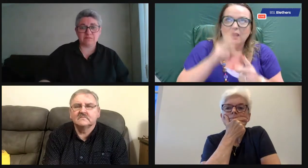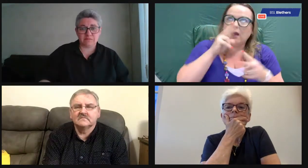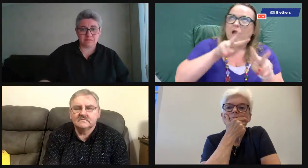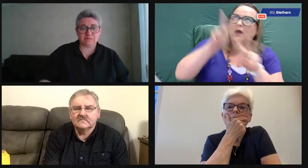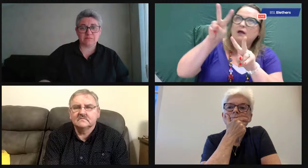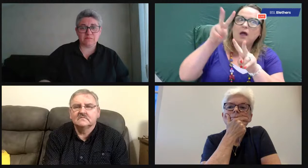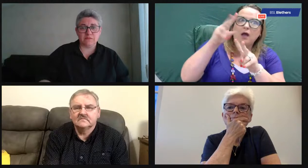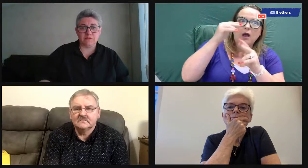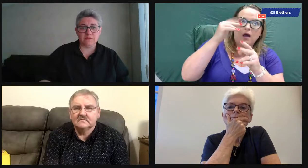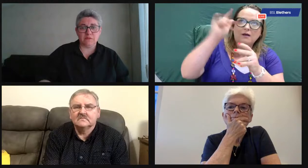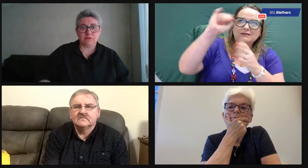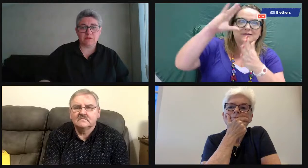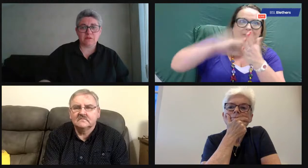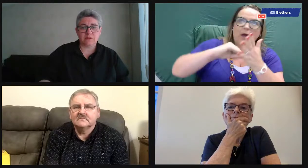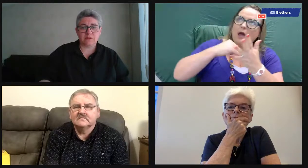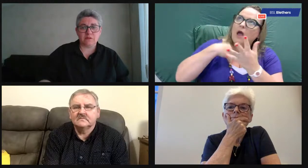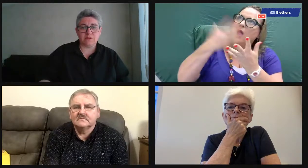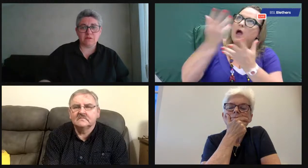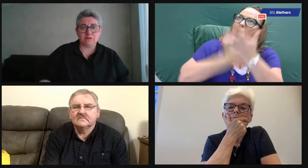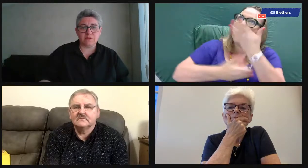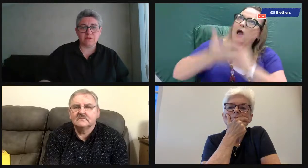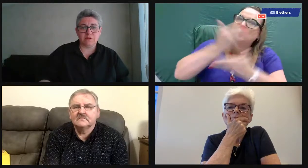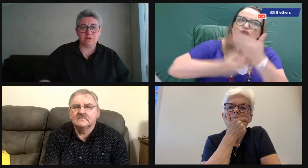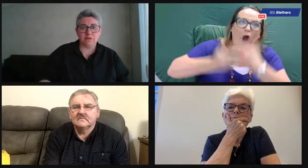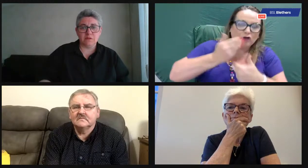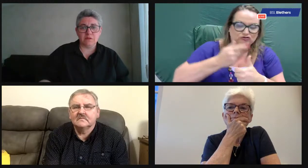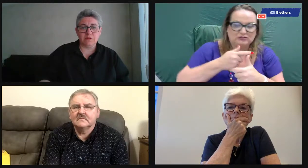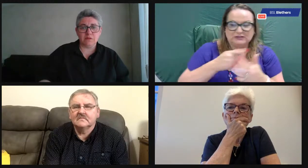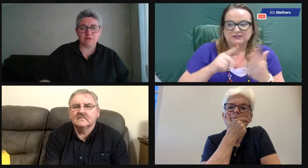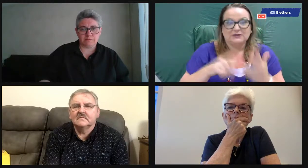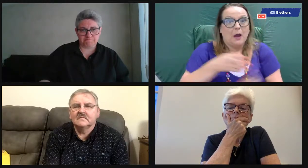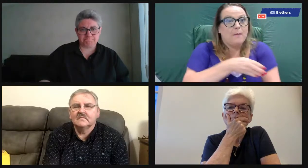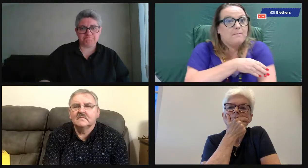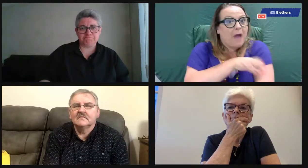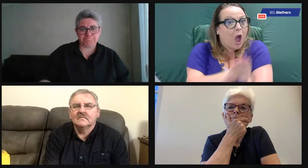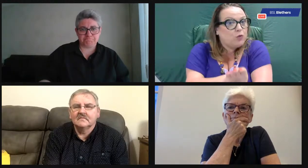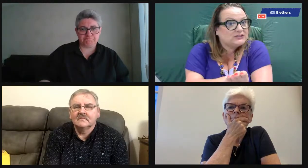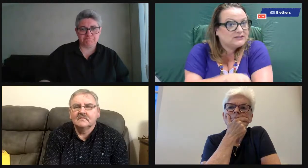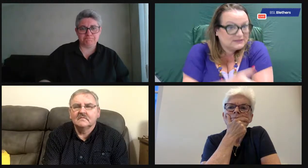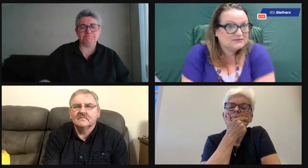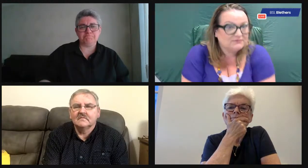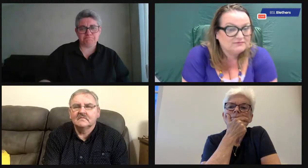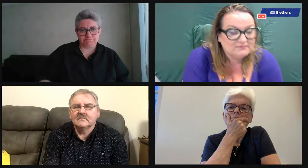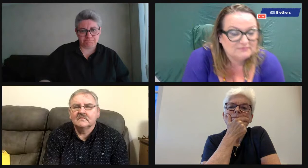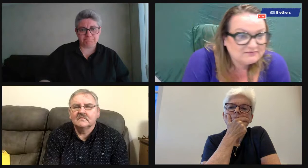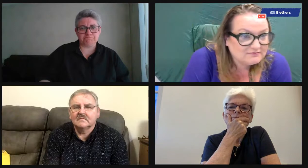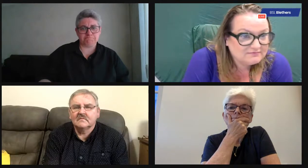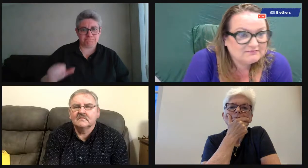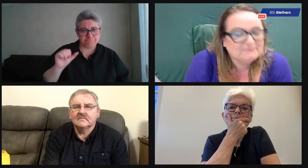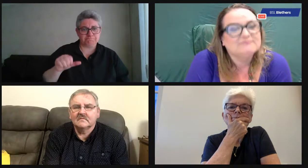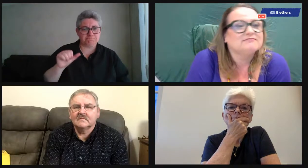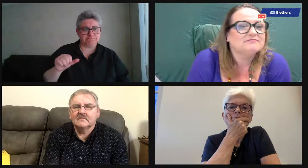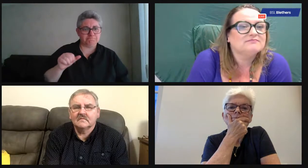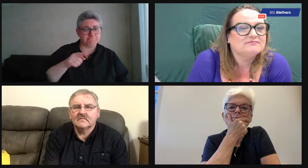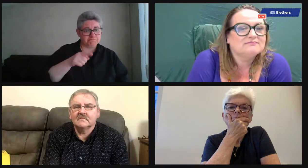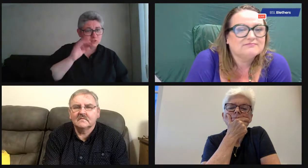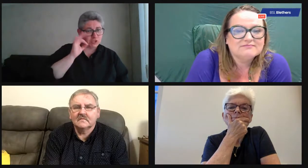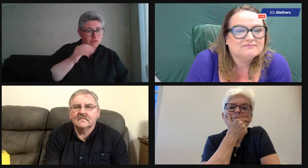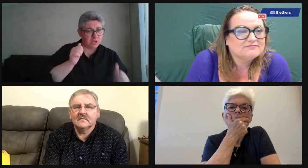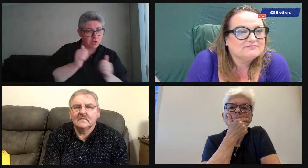your confidence, meet new friends, learn from others who are older. It's empowering for you as well. So I think there's a